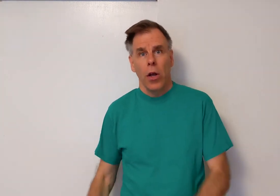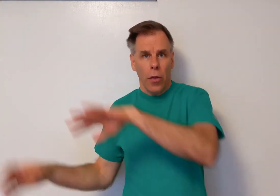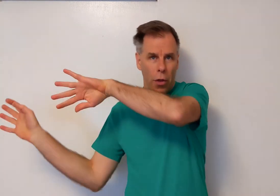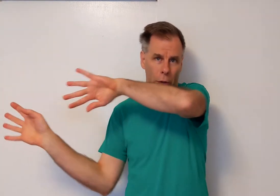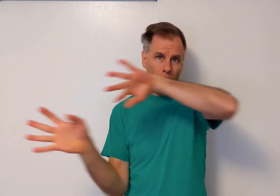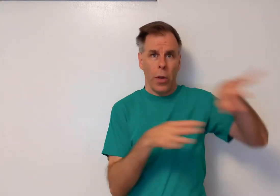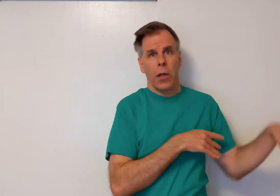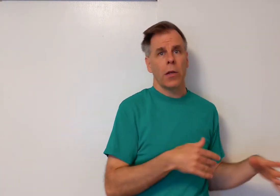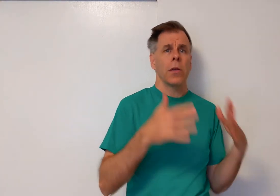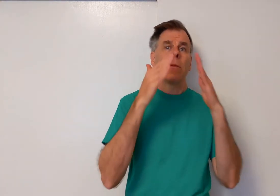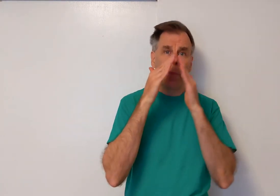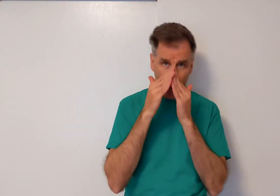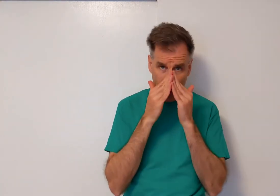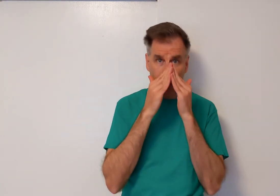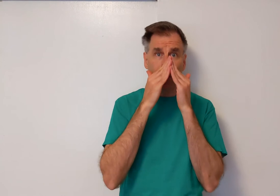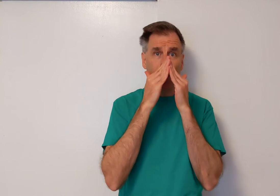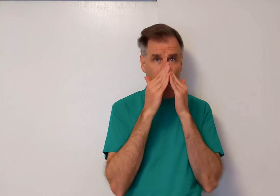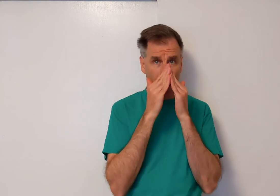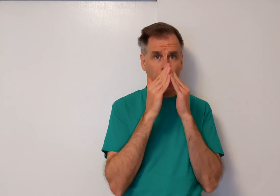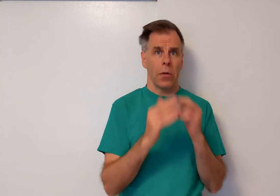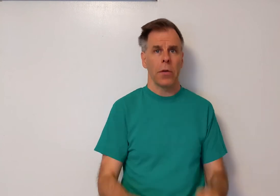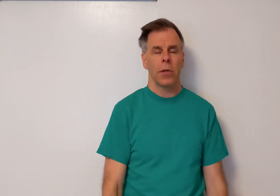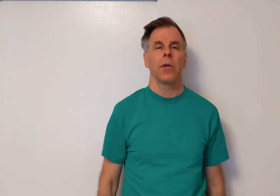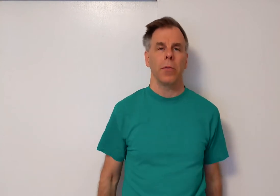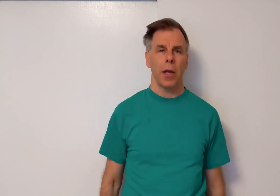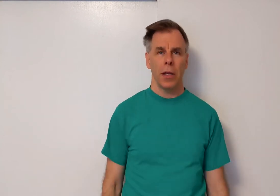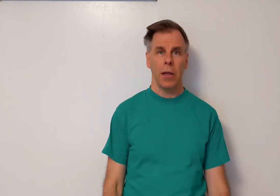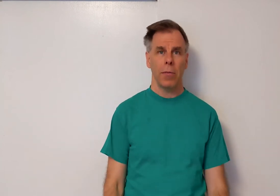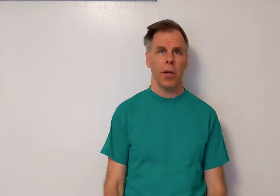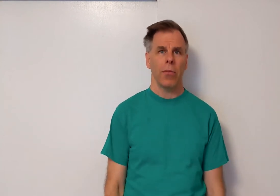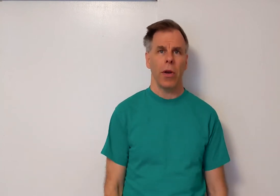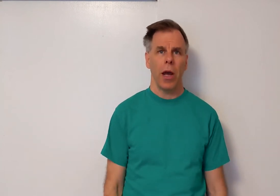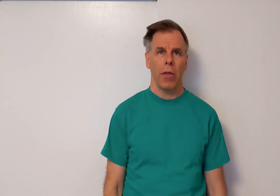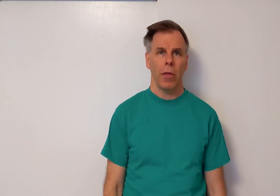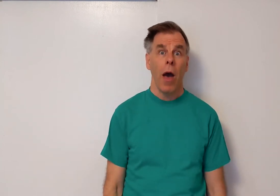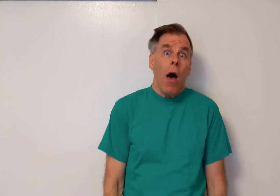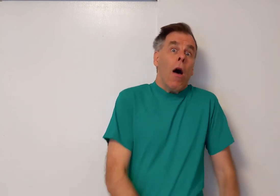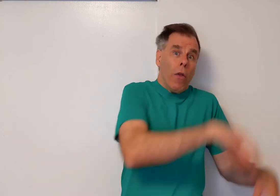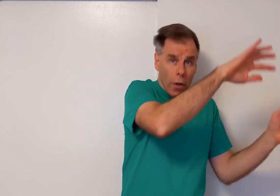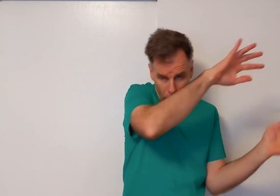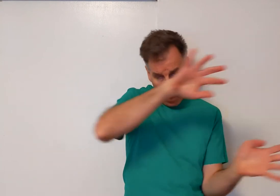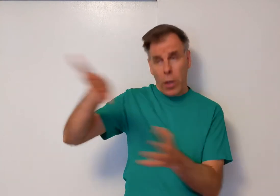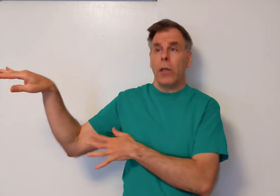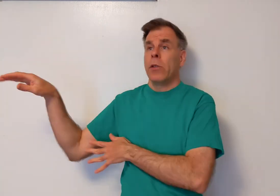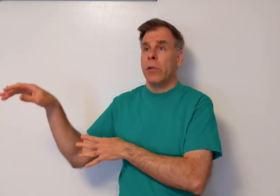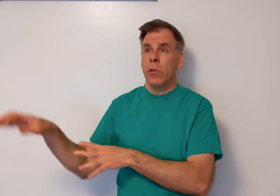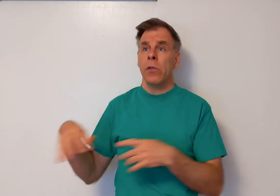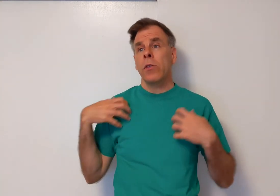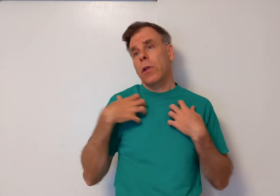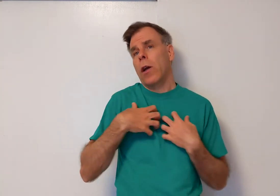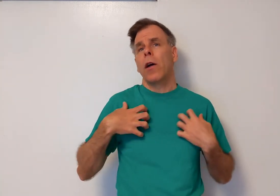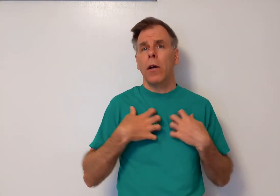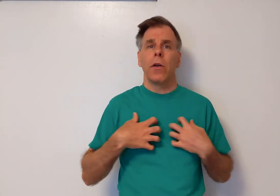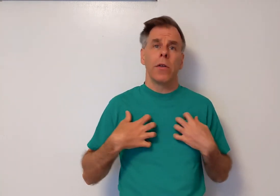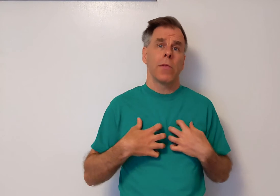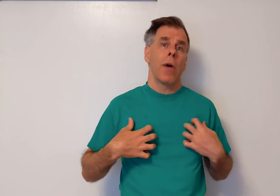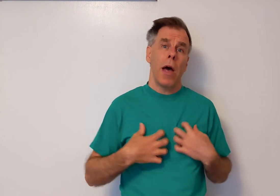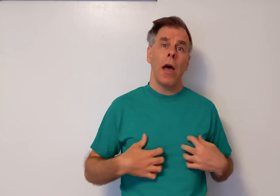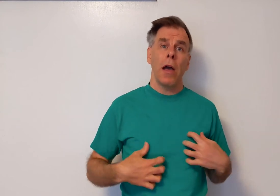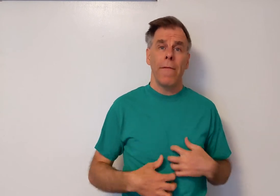The wind blows my nose. Ready? Big breath. The wind curls my